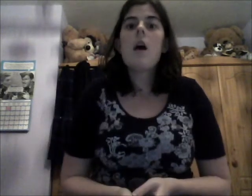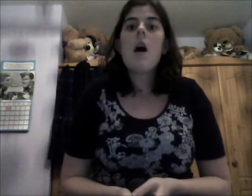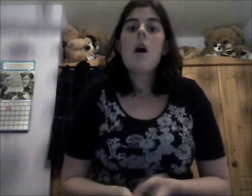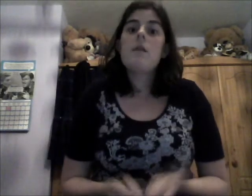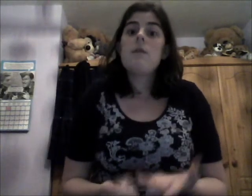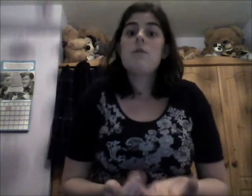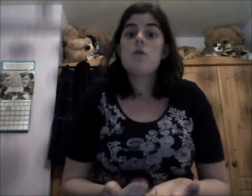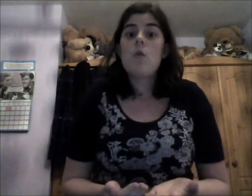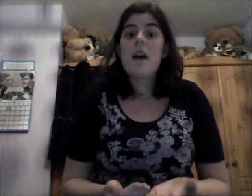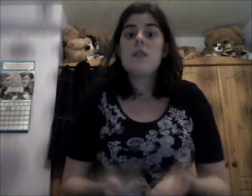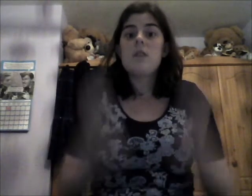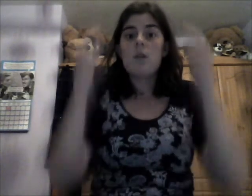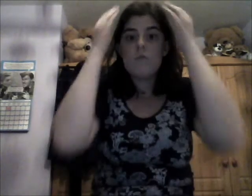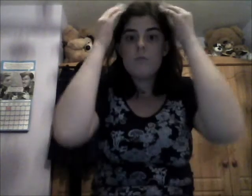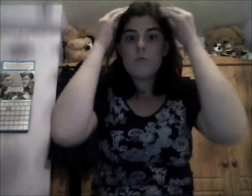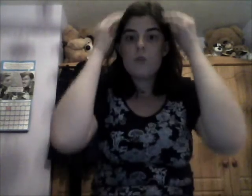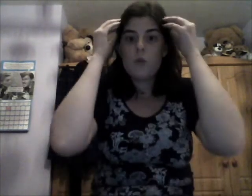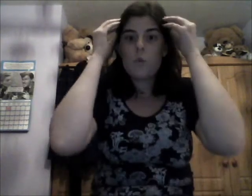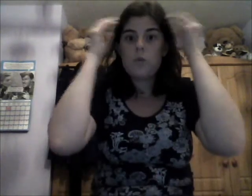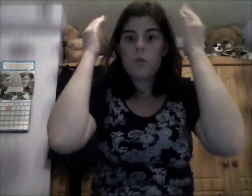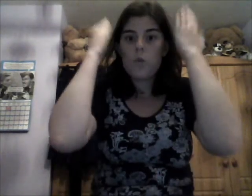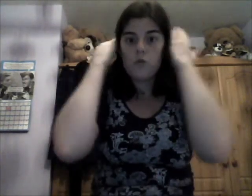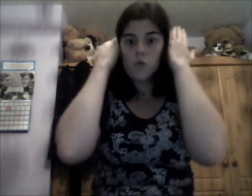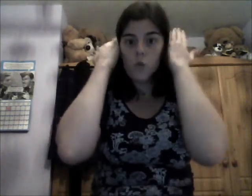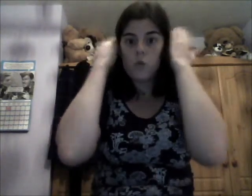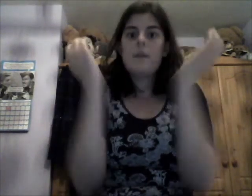Same for short hair, so, etc.